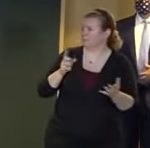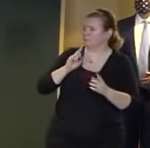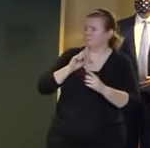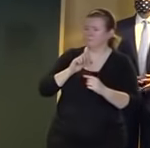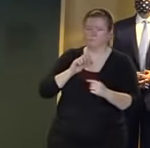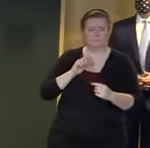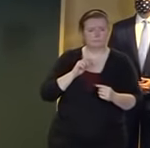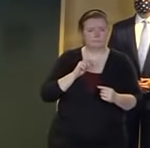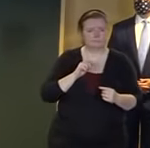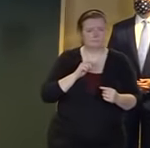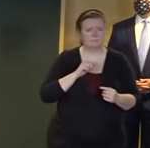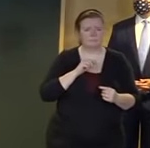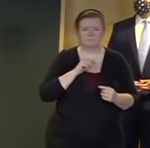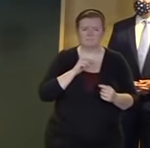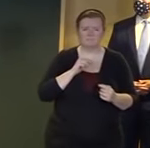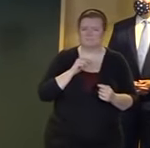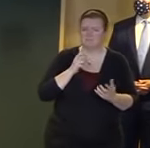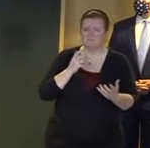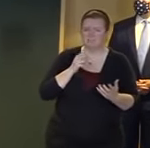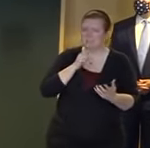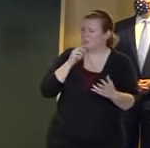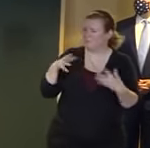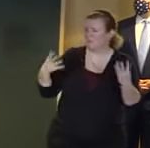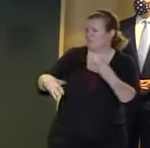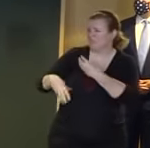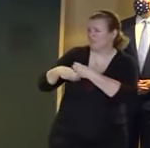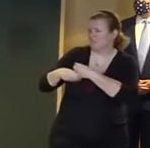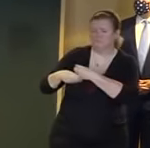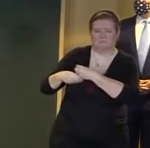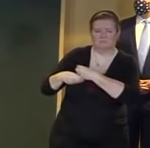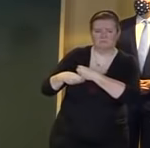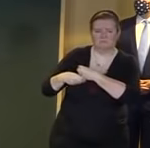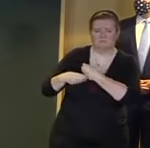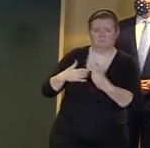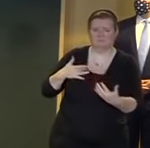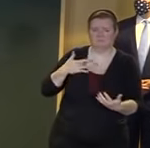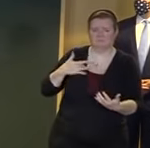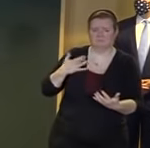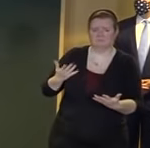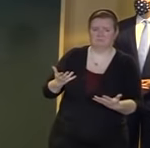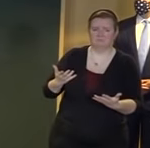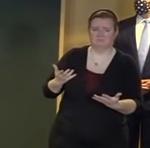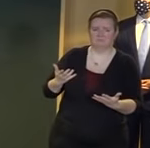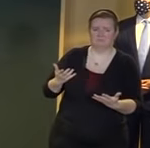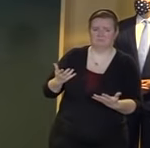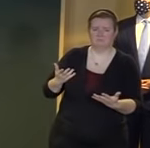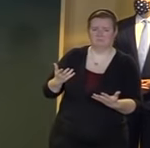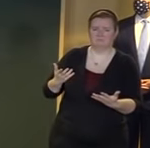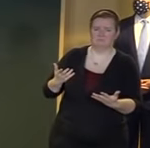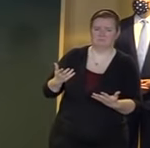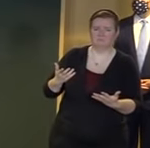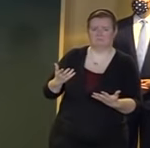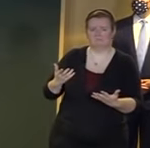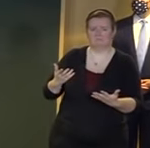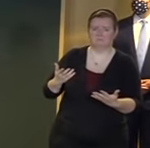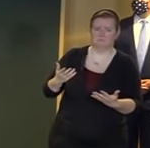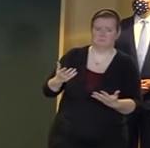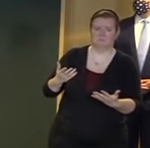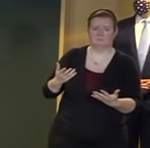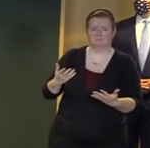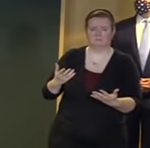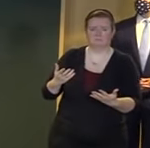that it is our overwhelming sense and i can say almost with complete certainty that the